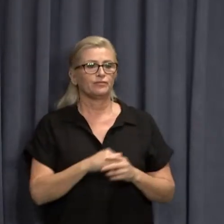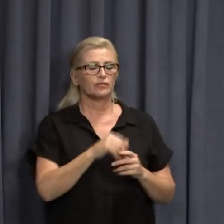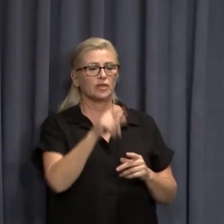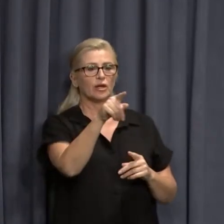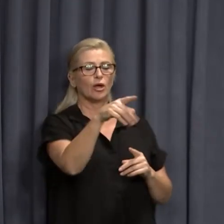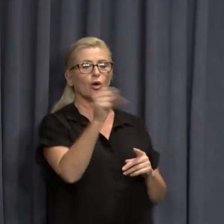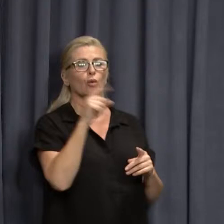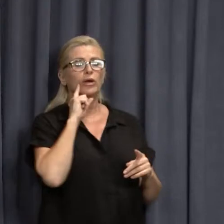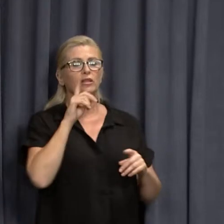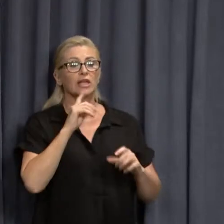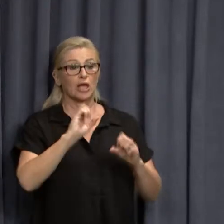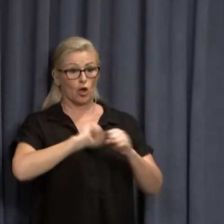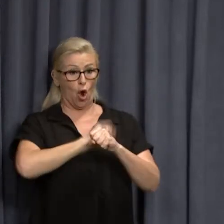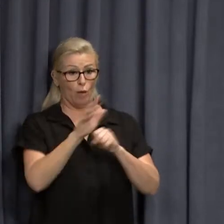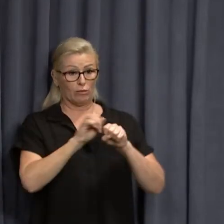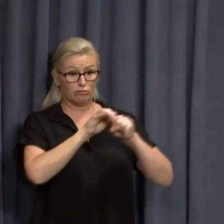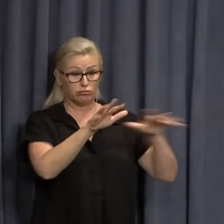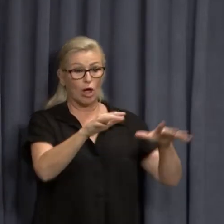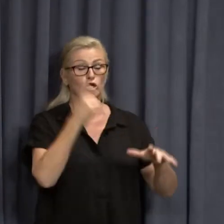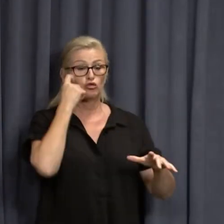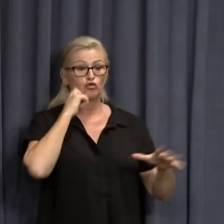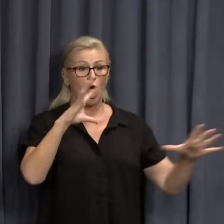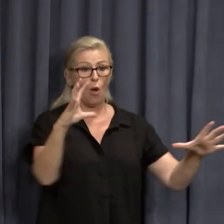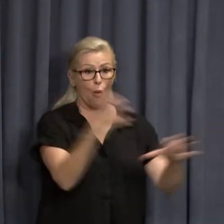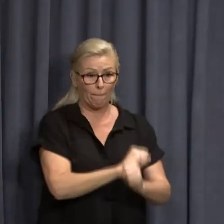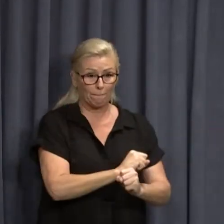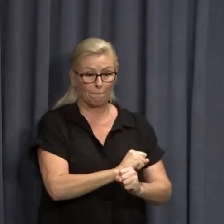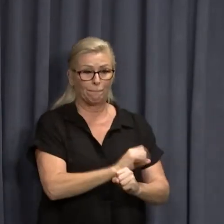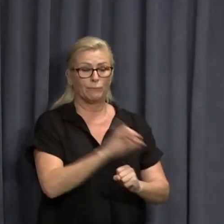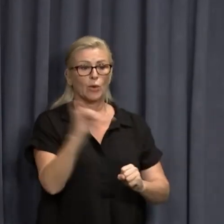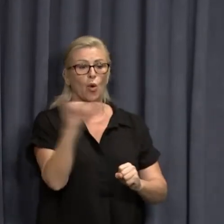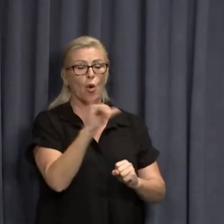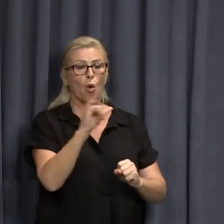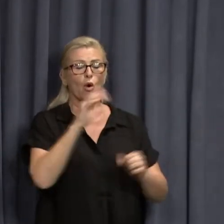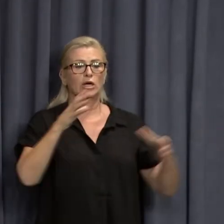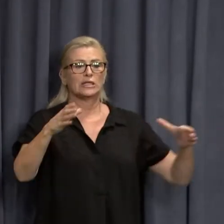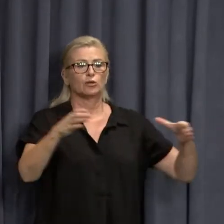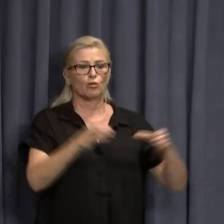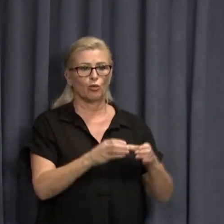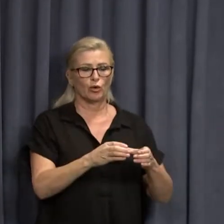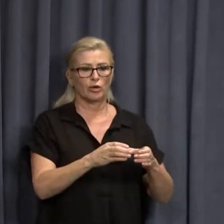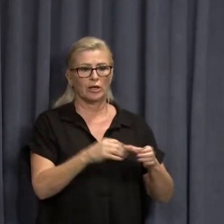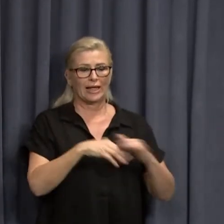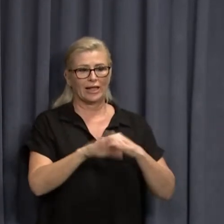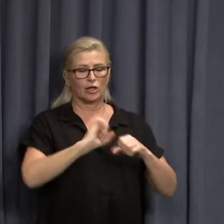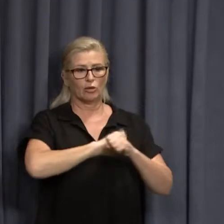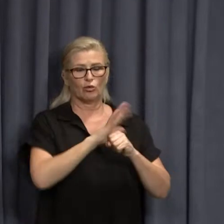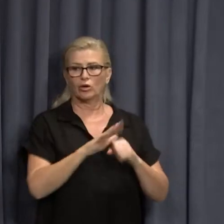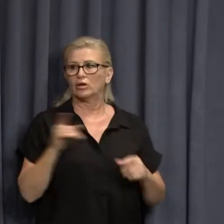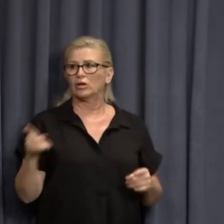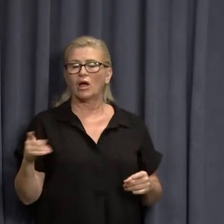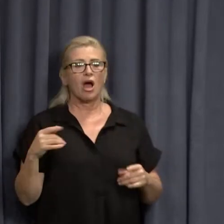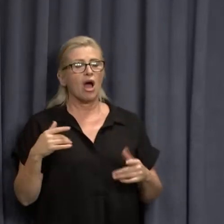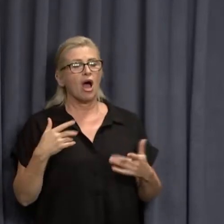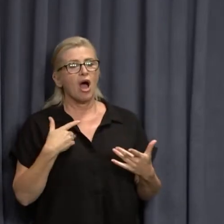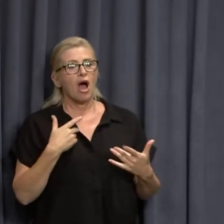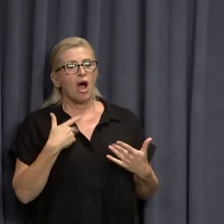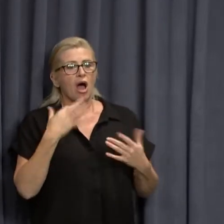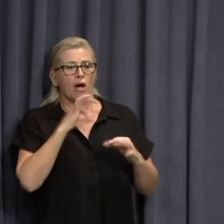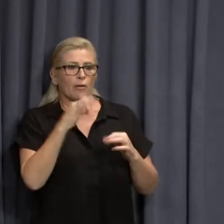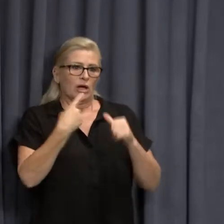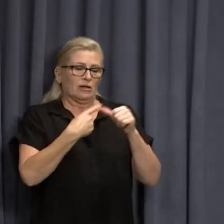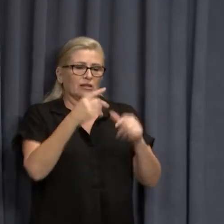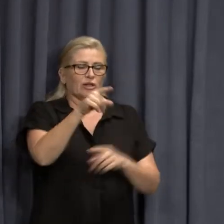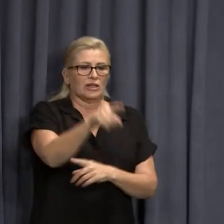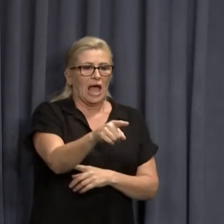outbreak, is there a strategy still to eliminate or will we move into a suppression of Omicron in the community? Look, I'm not into that sort of nomenclature.